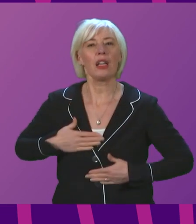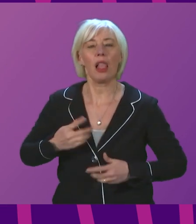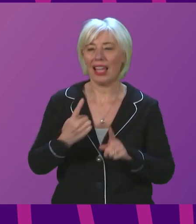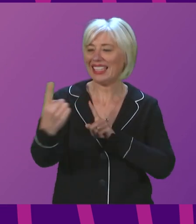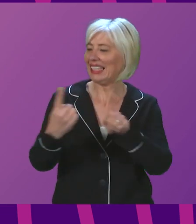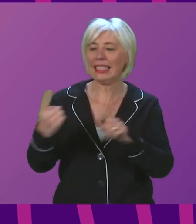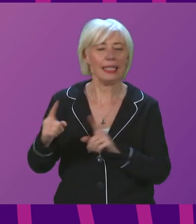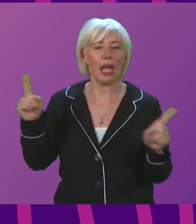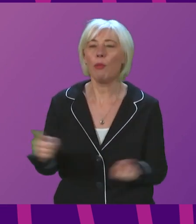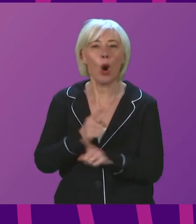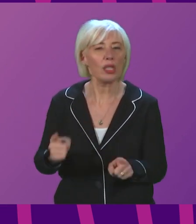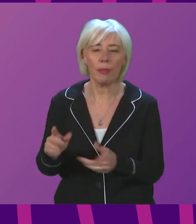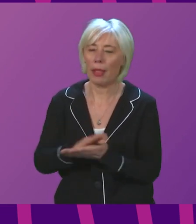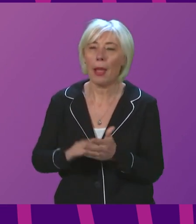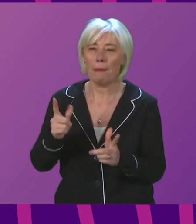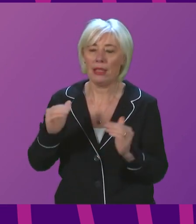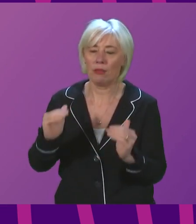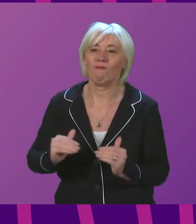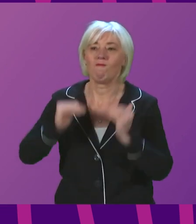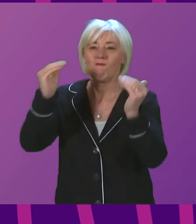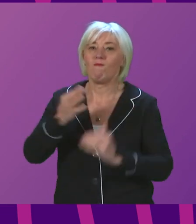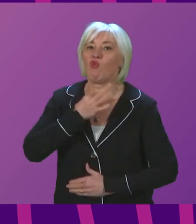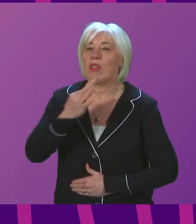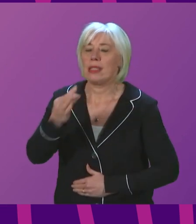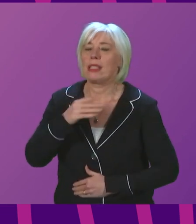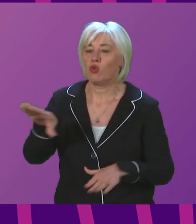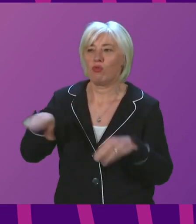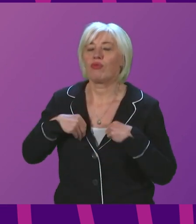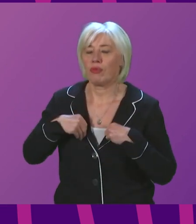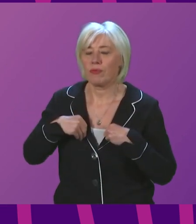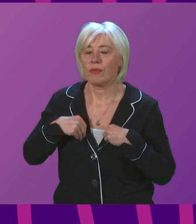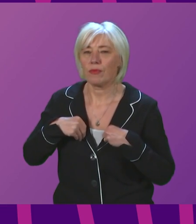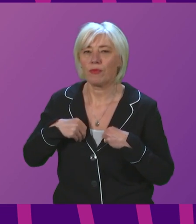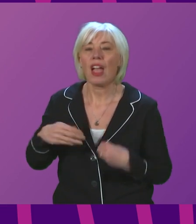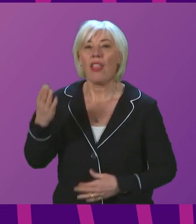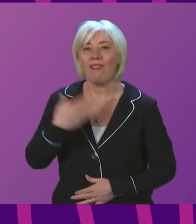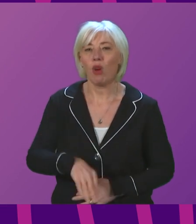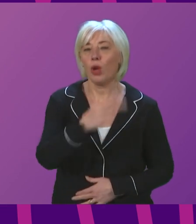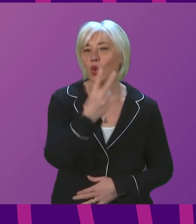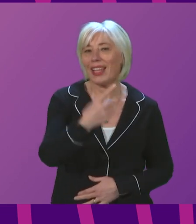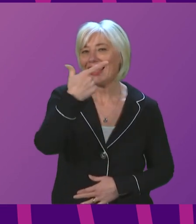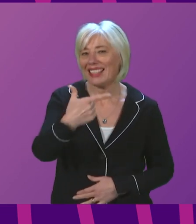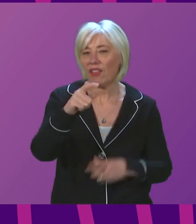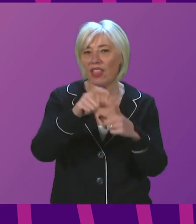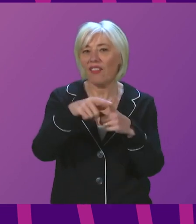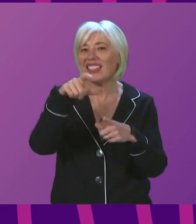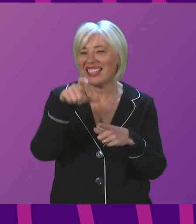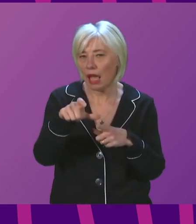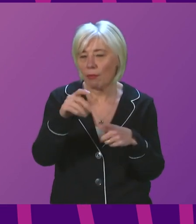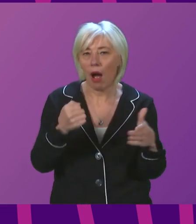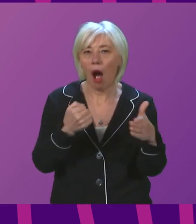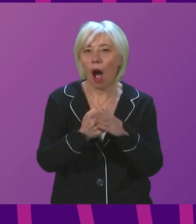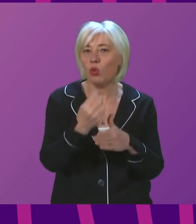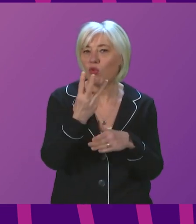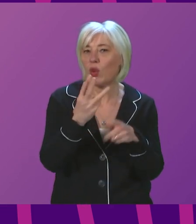is not possible also create a heightened risk of transmission. And finally, from 27 December, again for up to